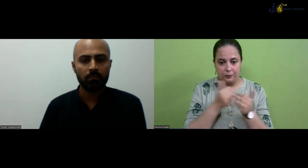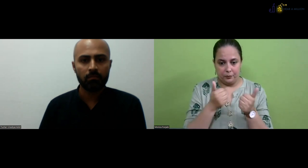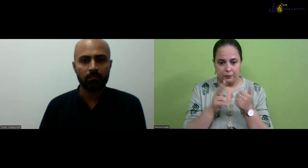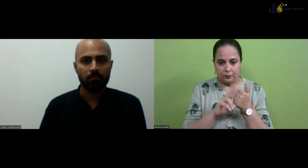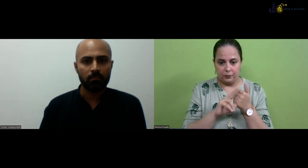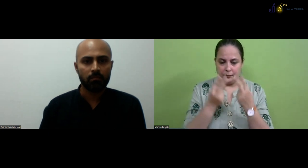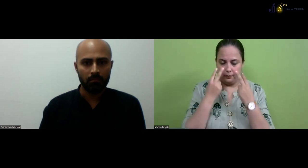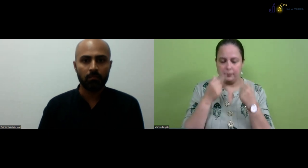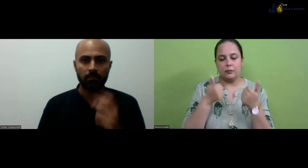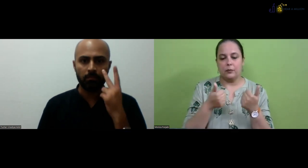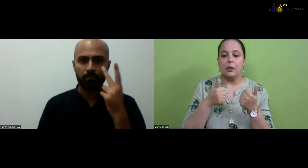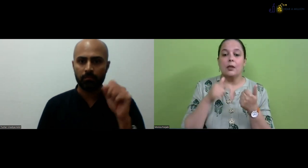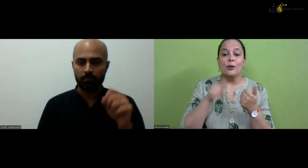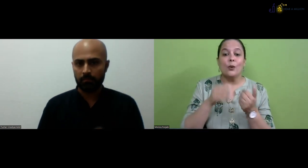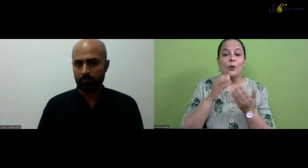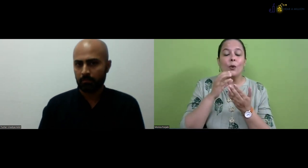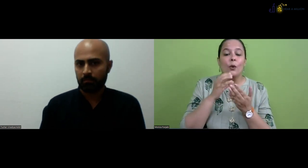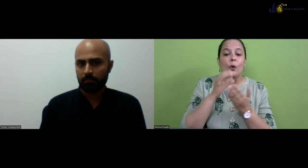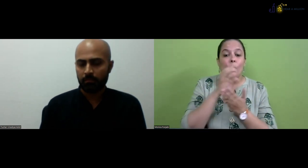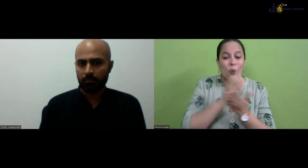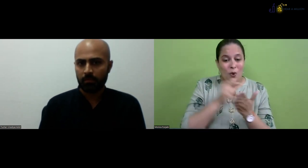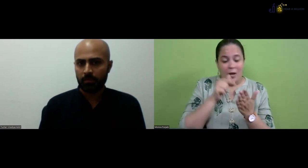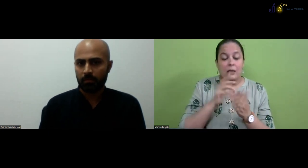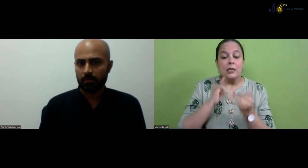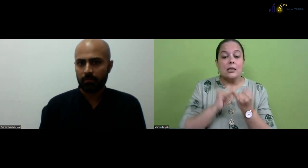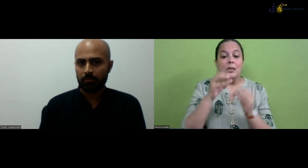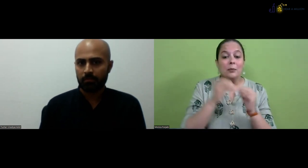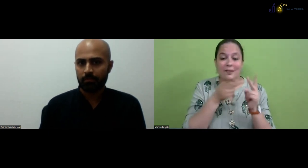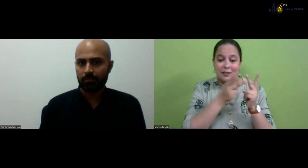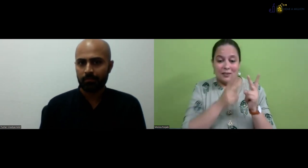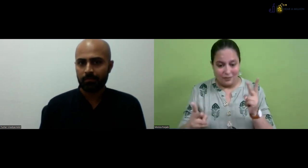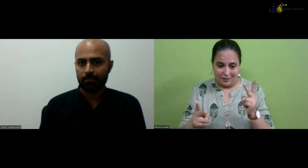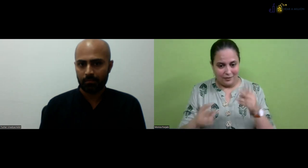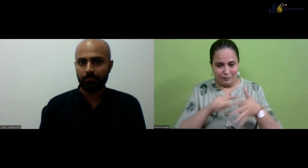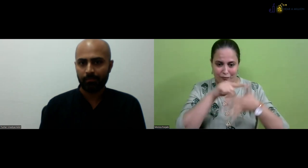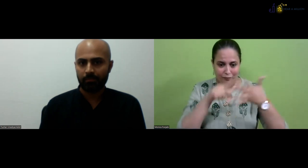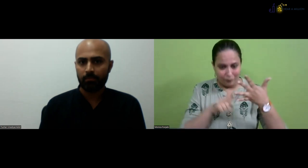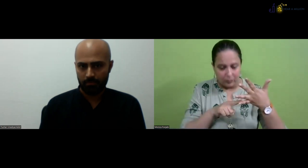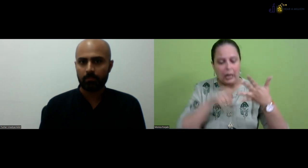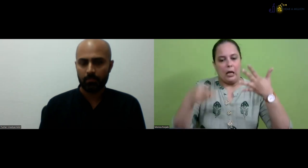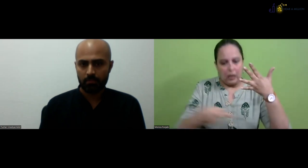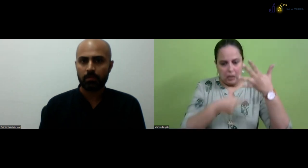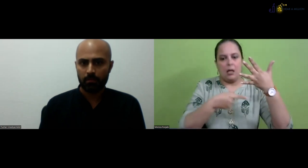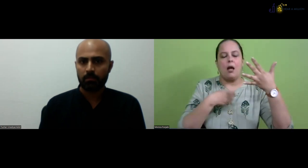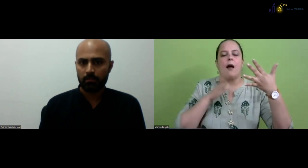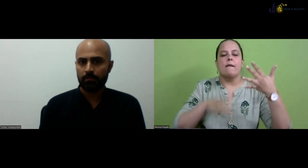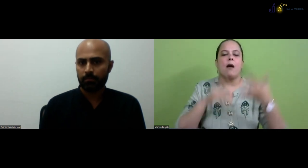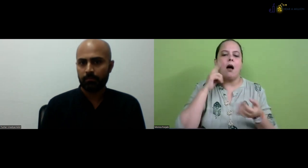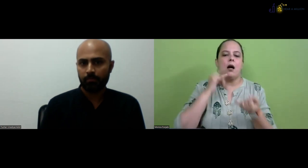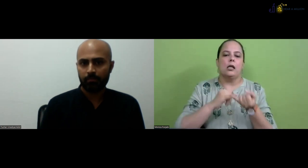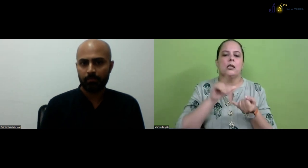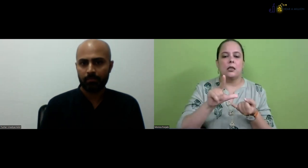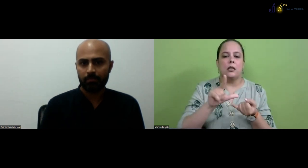So, uh, here are the courses for Tushar. You can see me as well. So the subjects we have, uh,